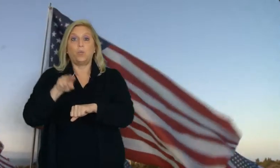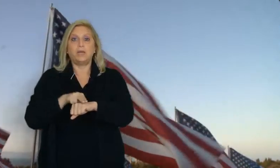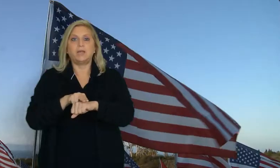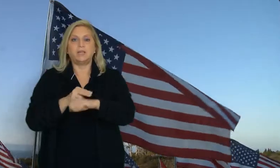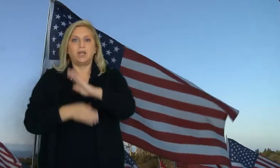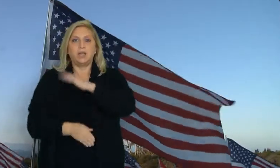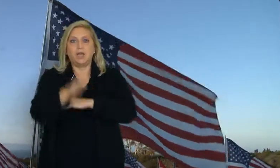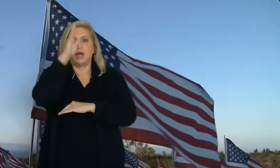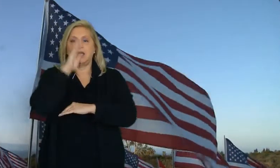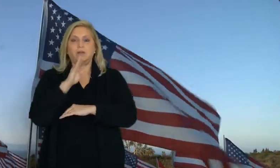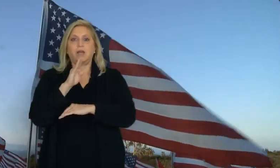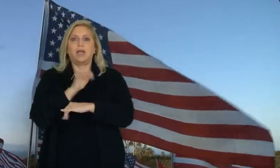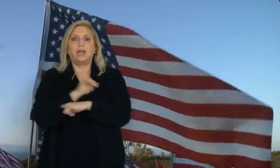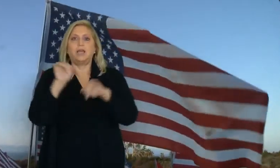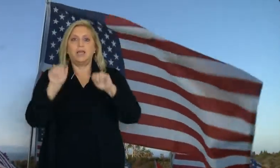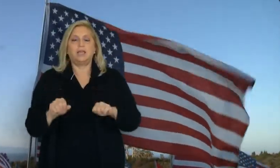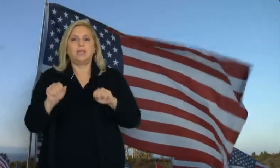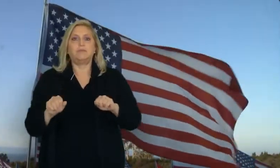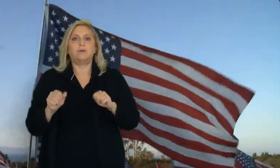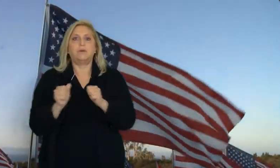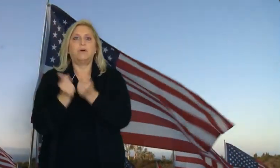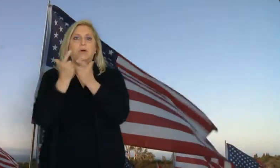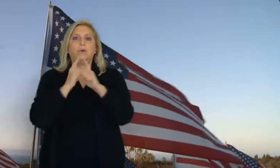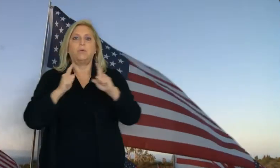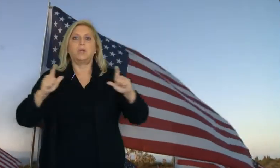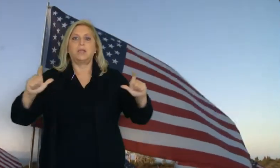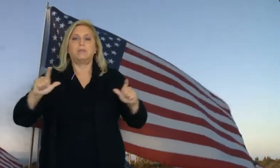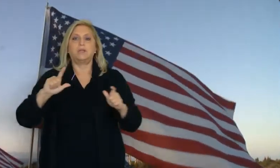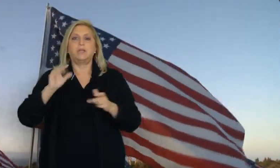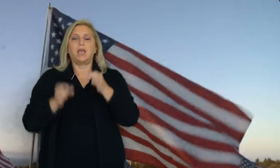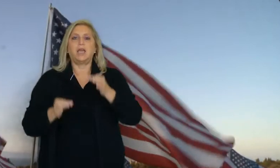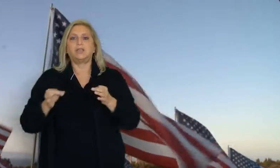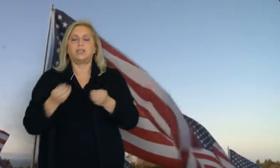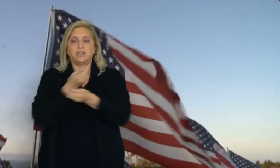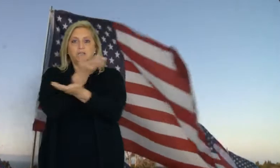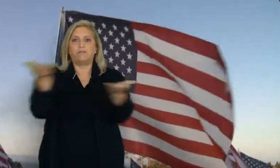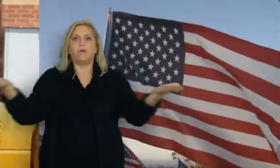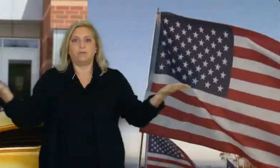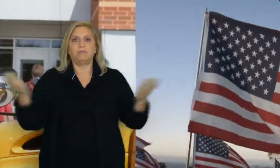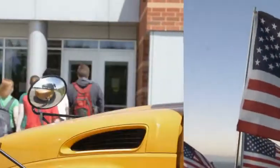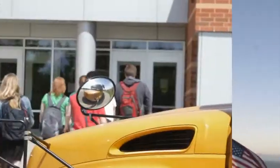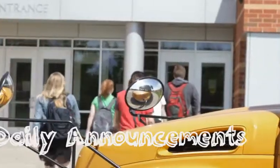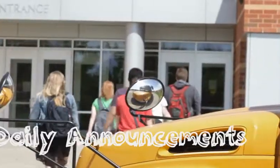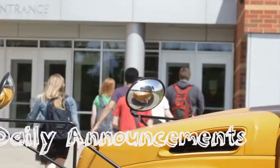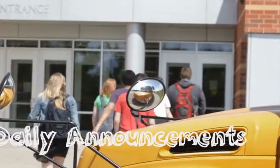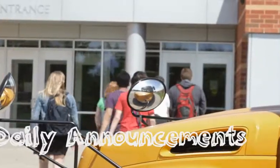one nation, under God, indivisible, with liberty and justice for all.